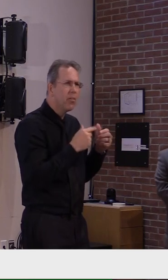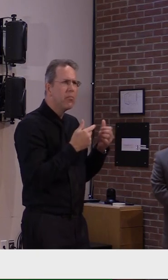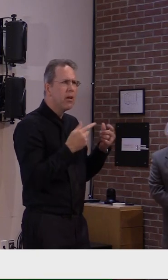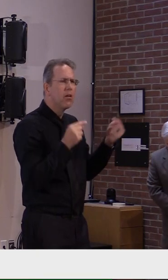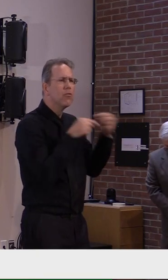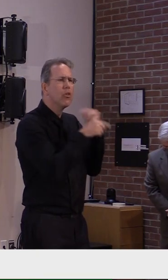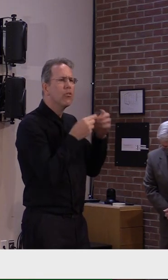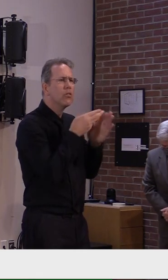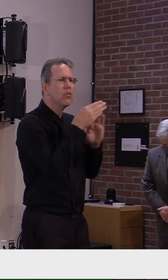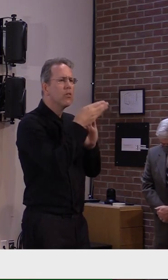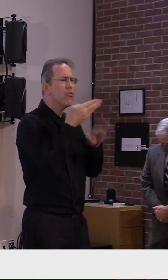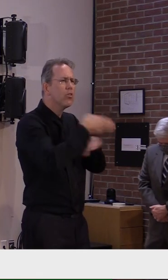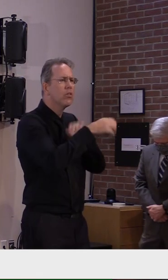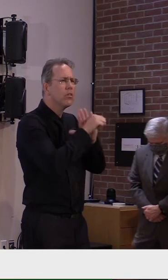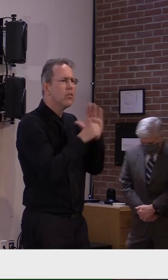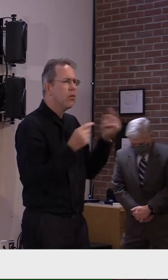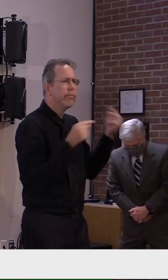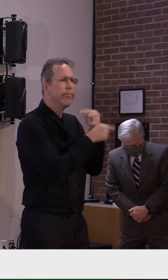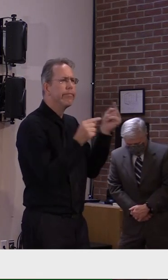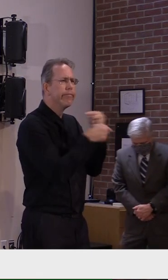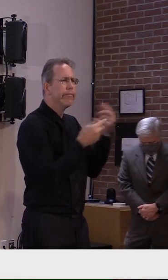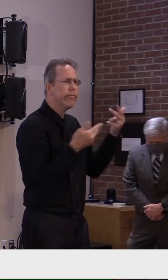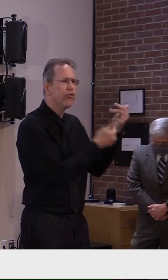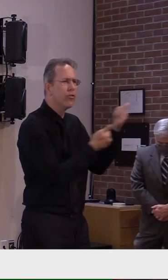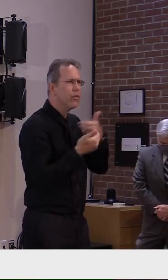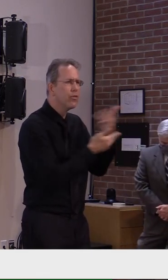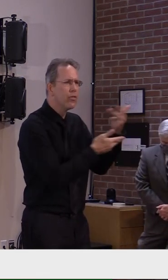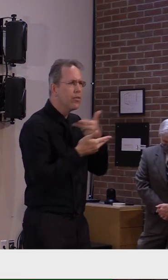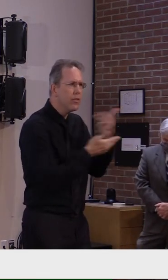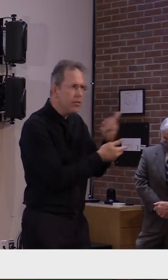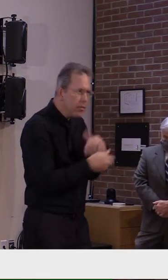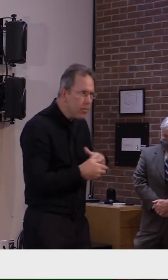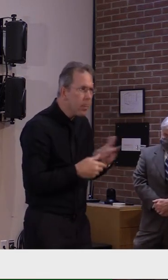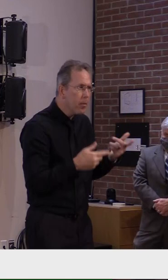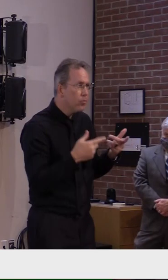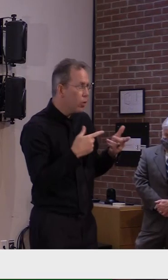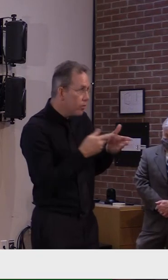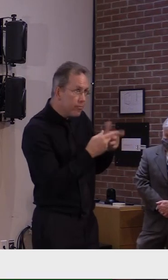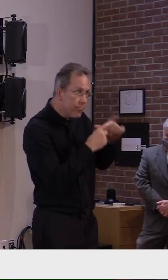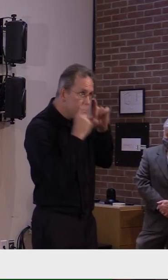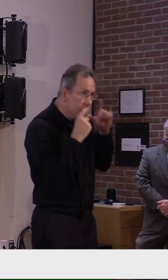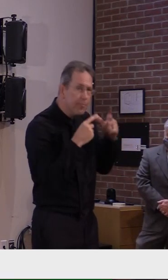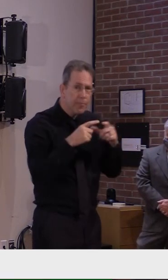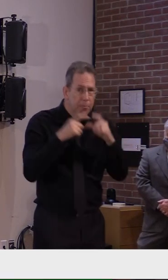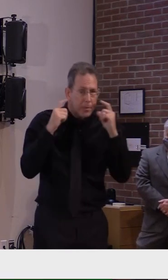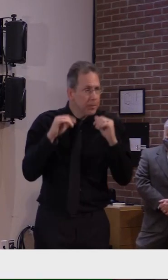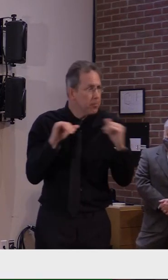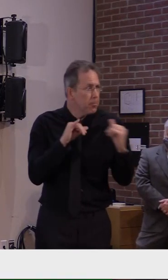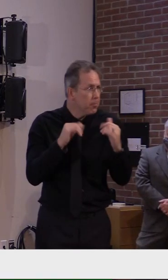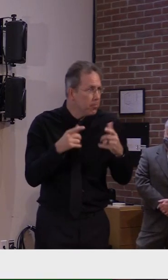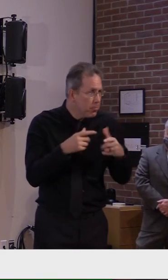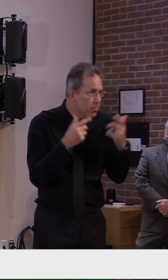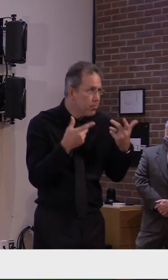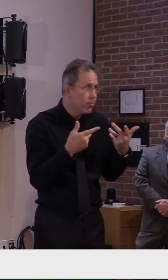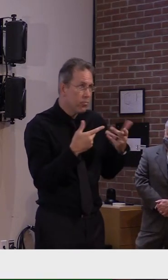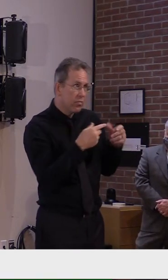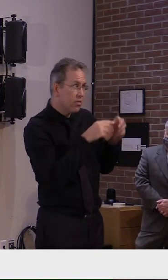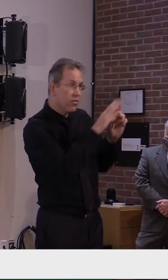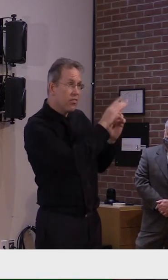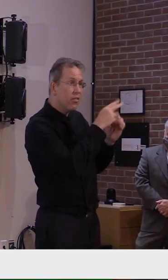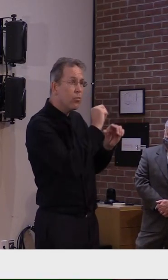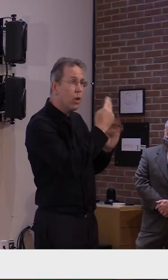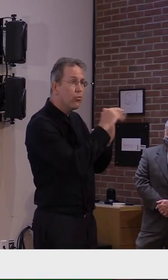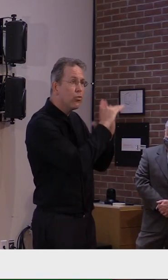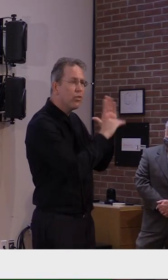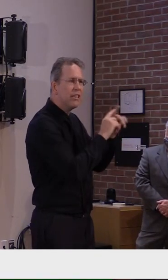hampshire and they don't have a mass mandate and they and they've done things differently in terms of of closing down or not closing down